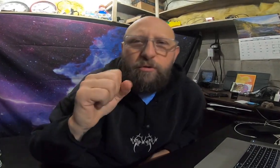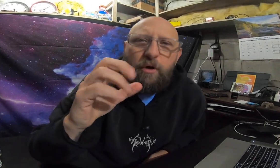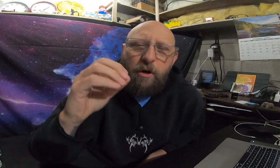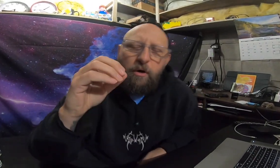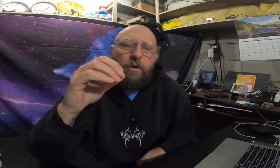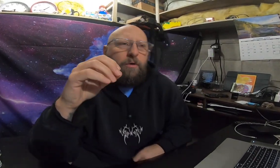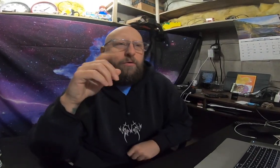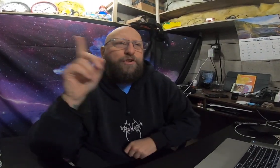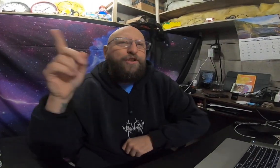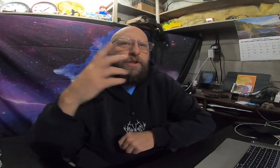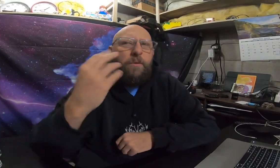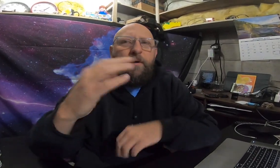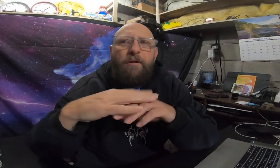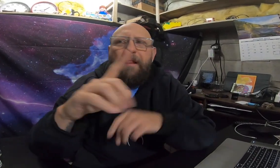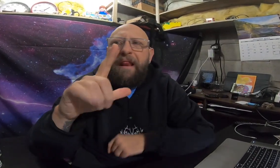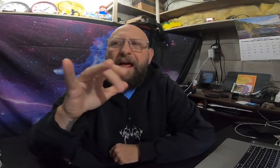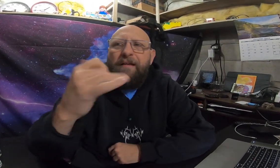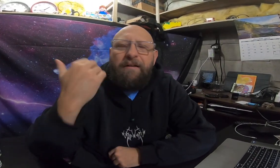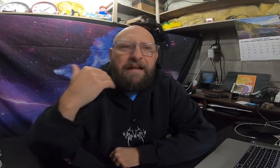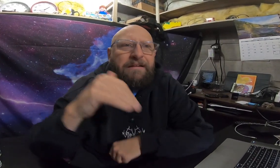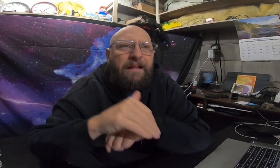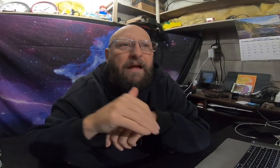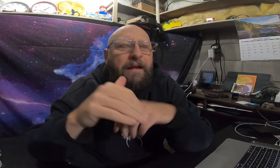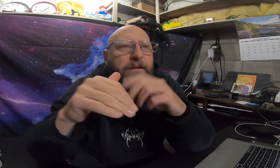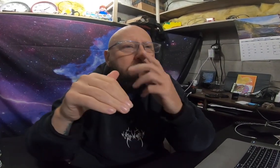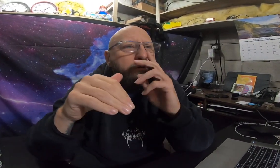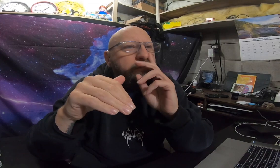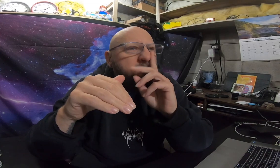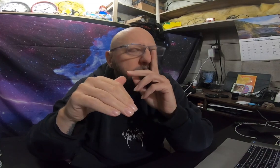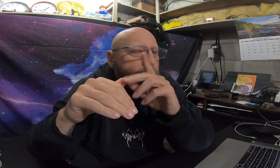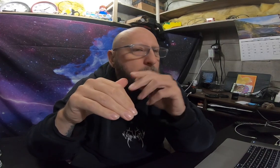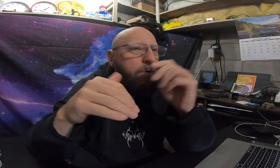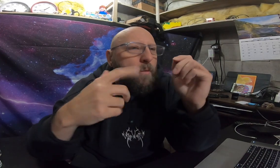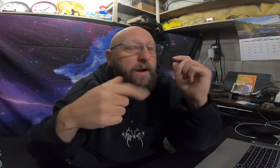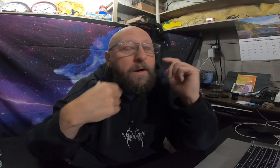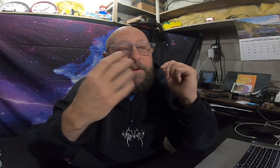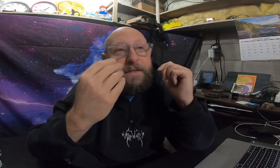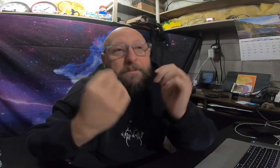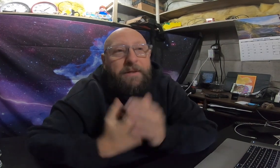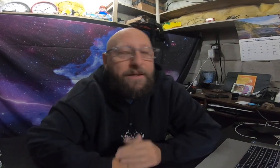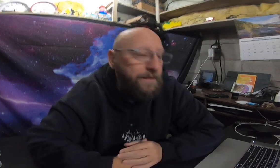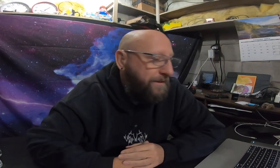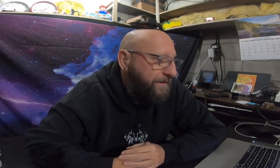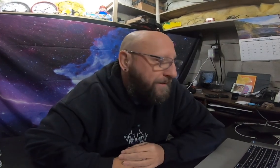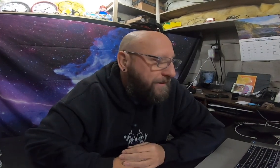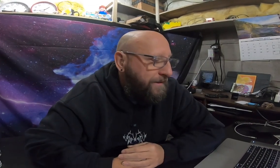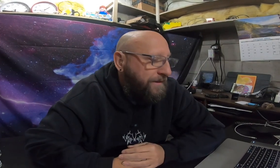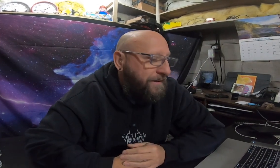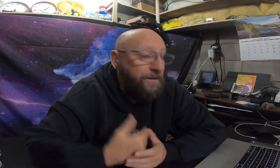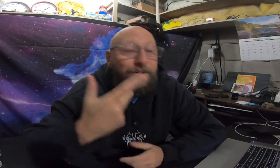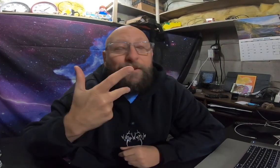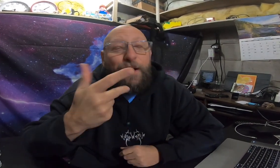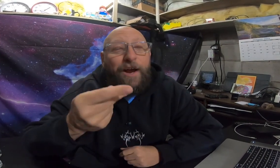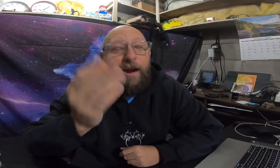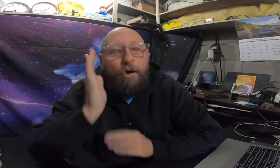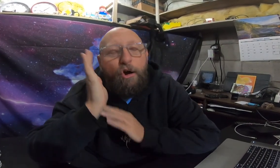so she went on live last night when i was sleeping and it knocked out